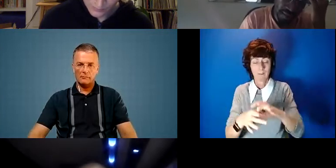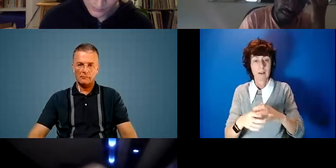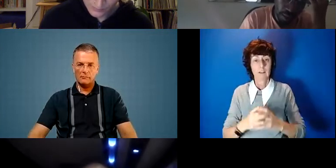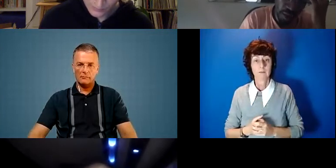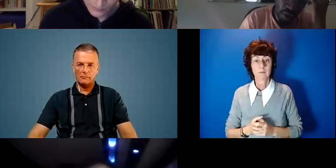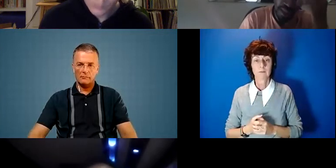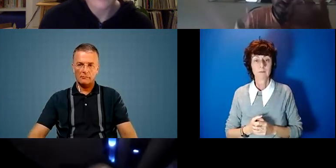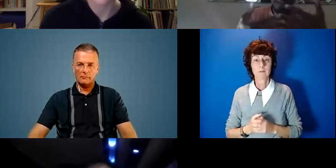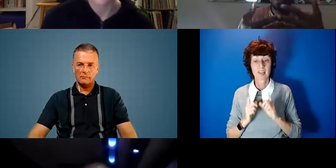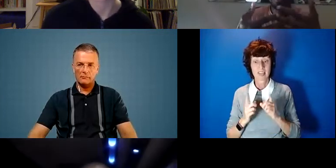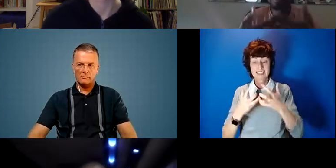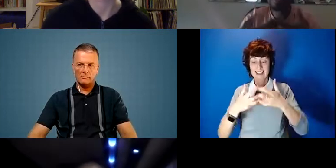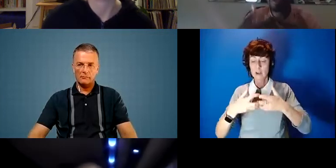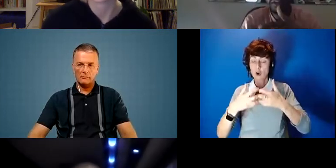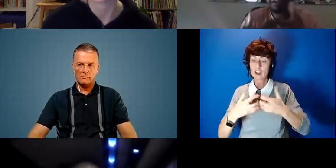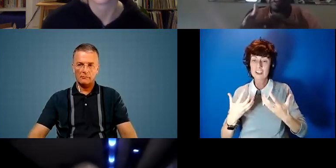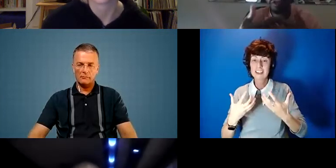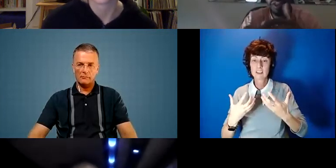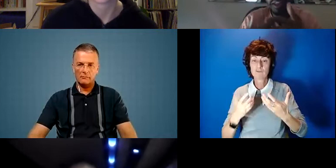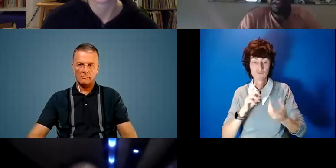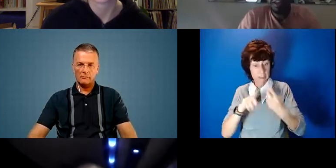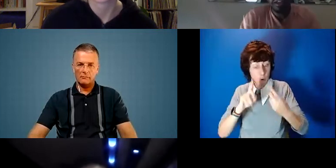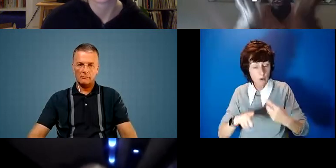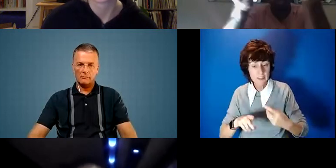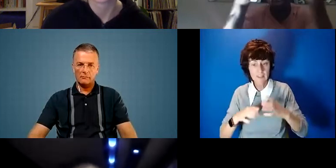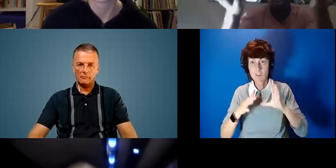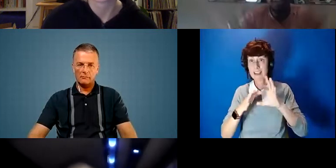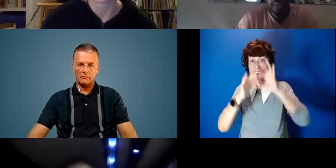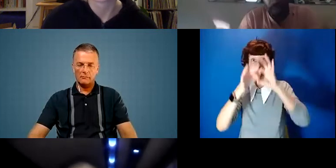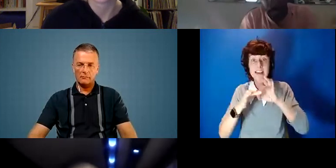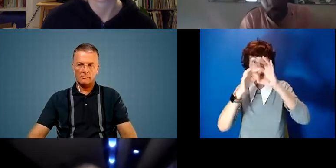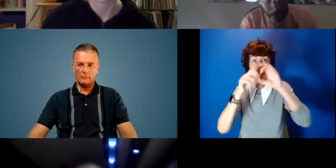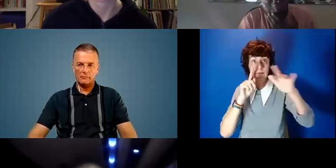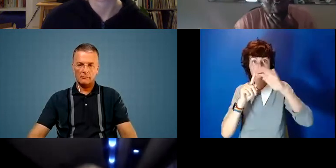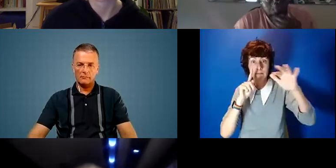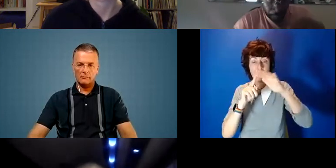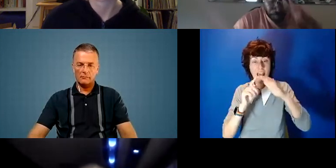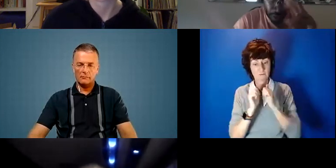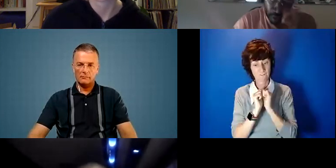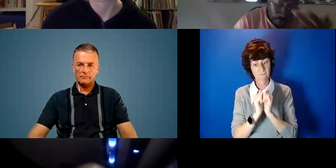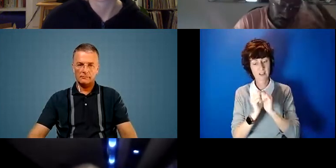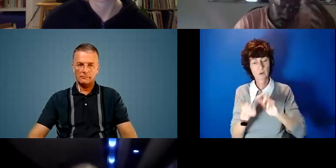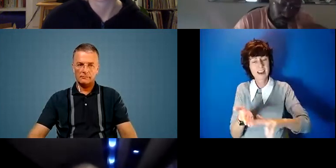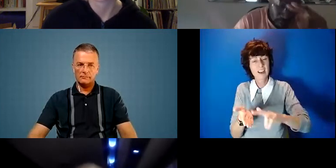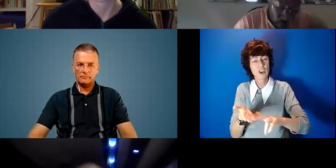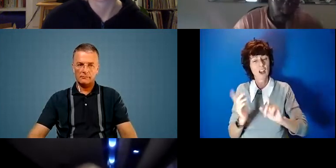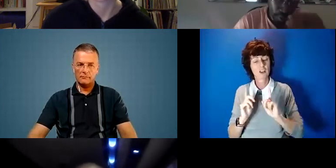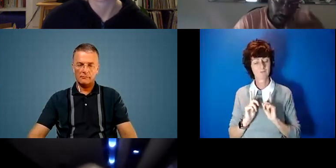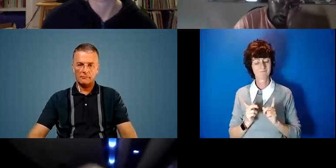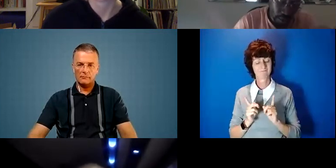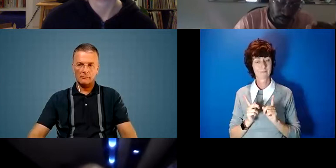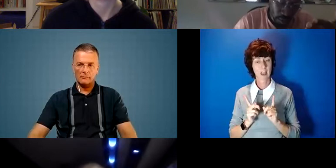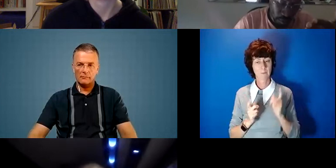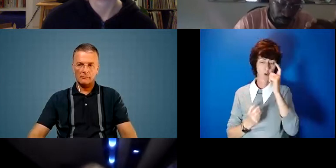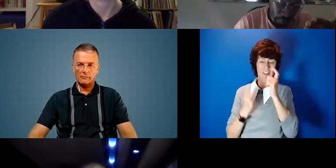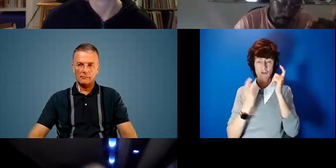it's a kind of that is that is responsive, it's connected and kind of valorizes nature. And so there are two there are two words that